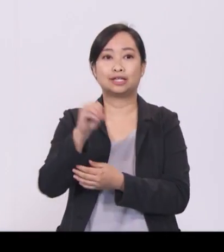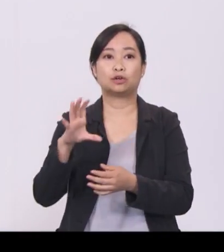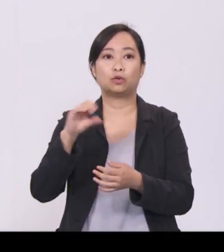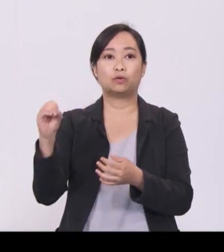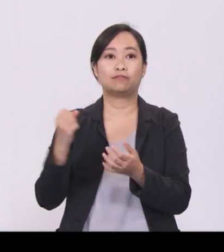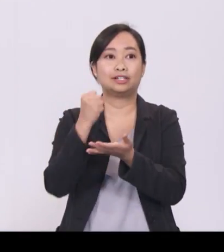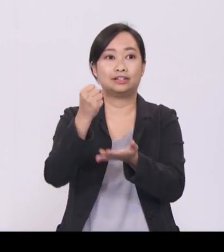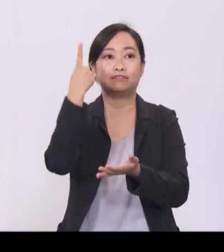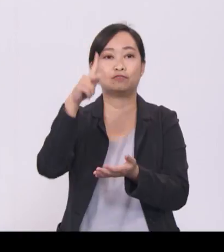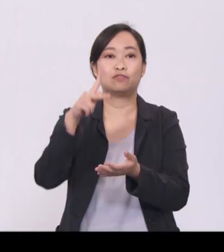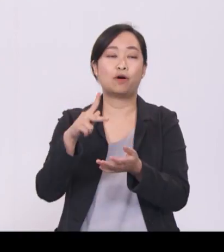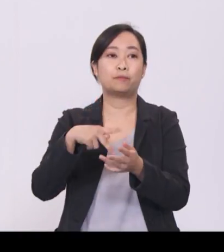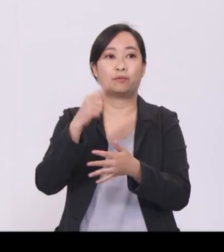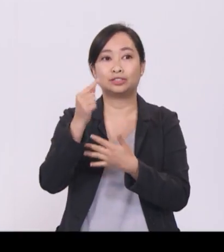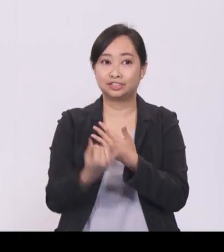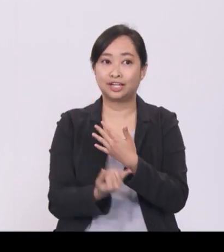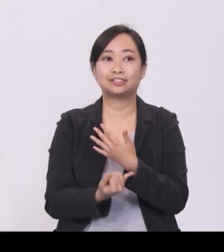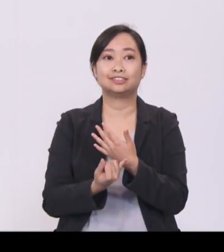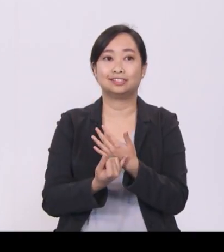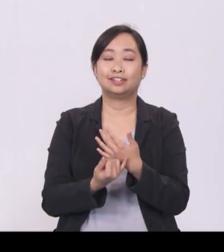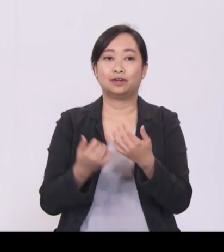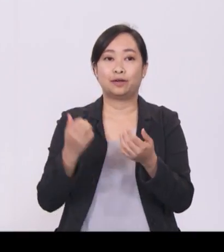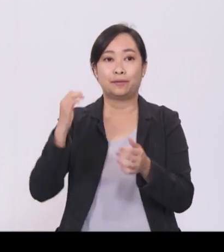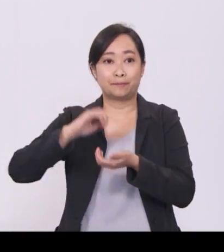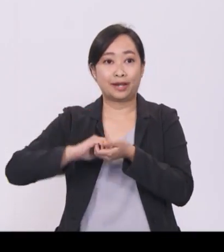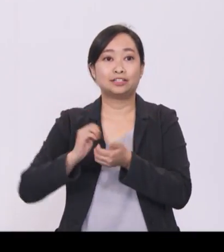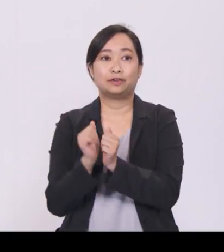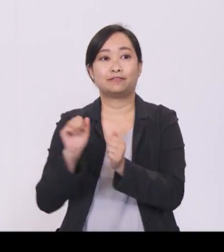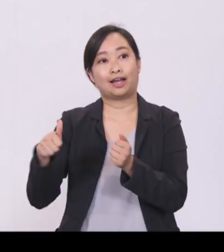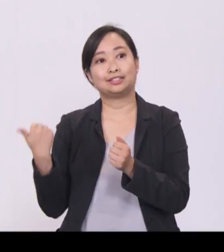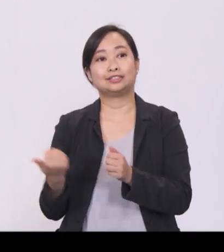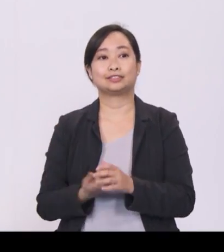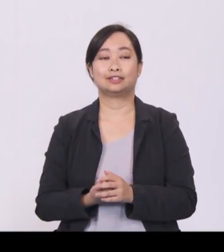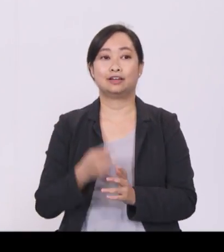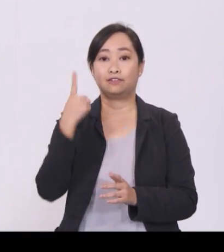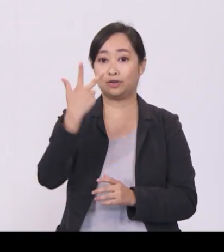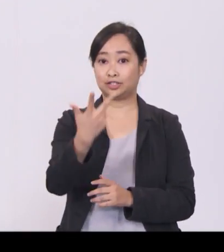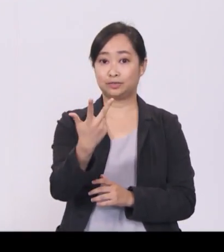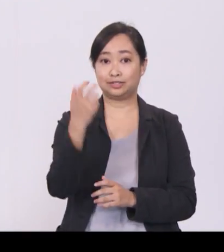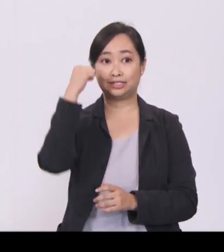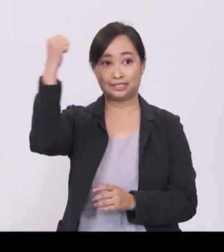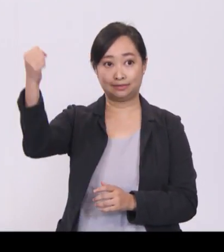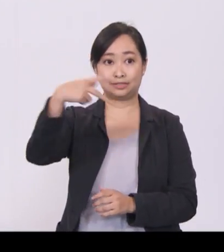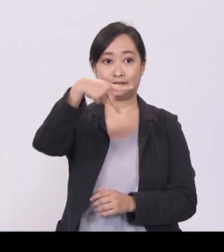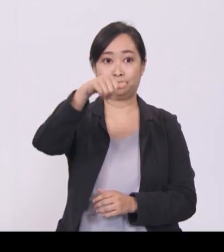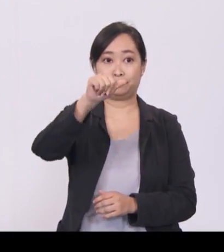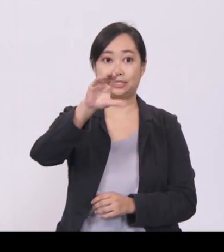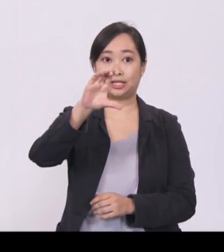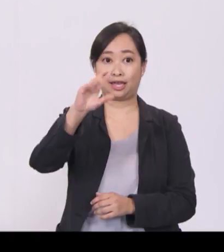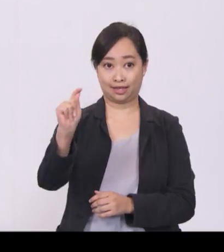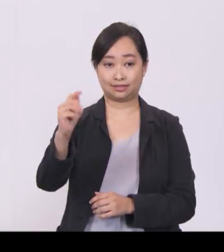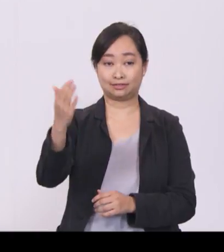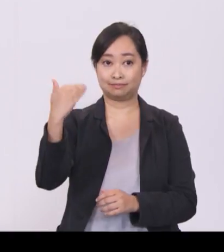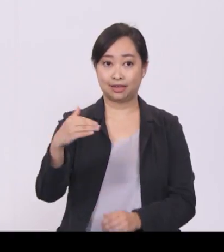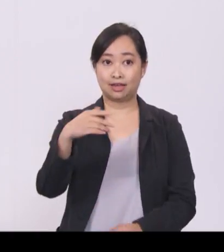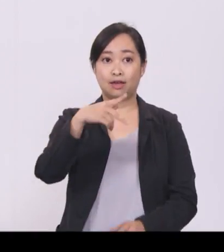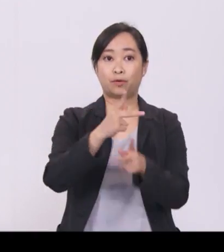For the three schemes that I mentioned earlier, PACT, the Productivity Solutions Grant and the Enterprise Development Grant,